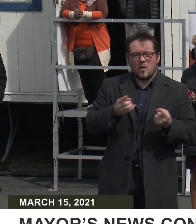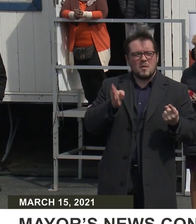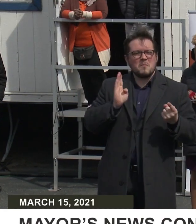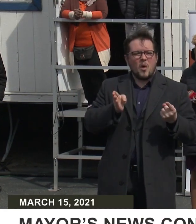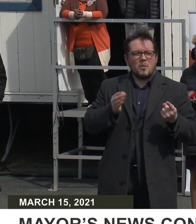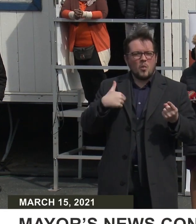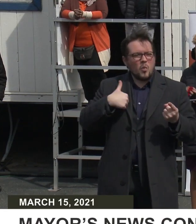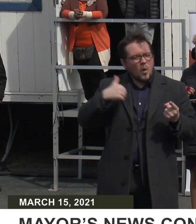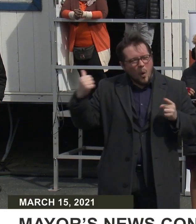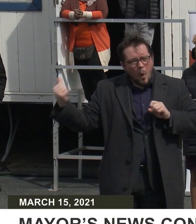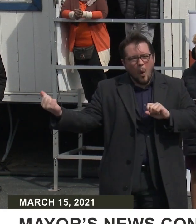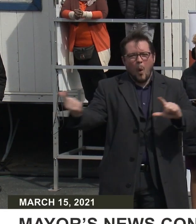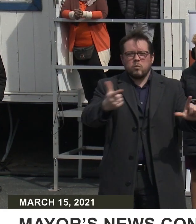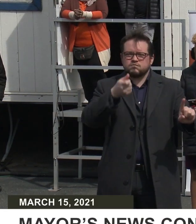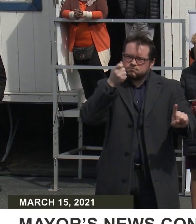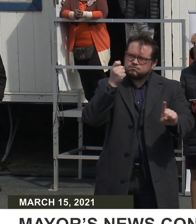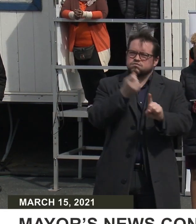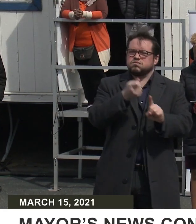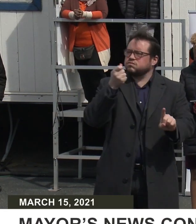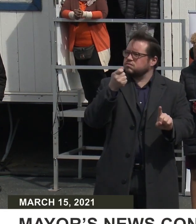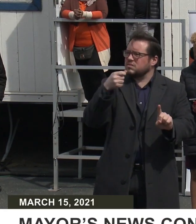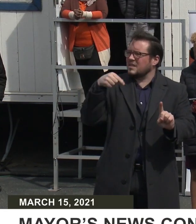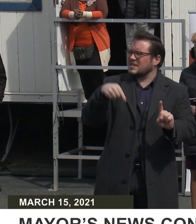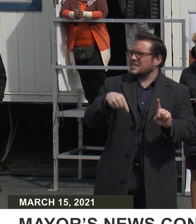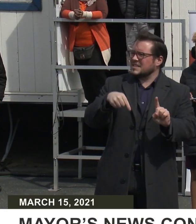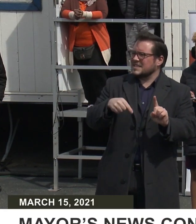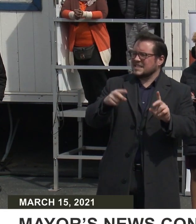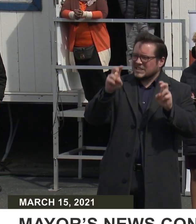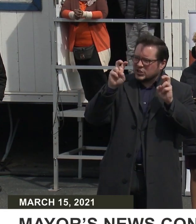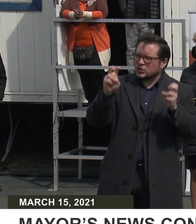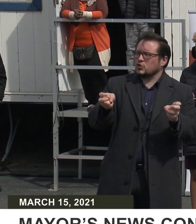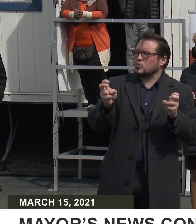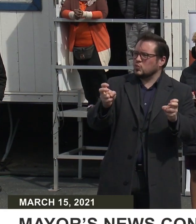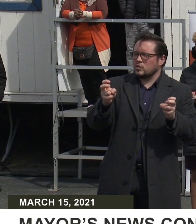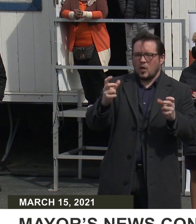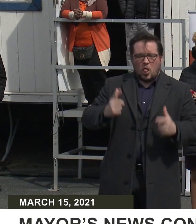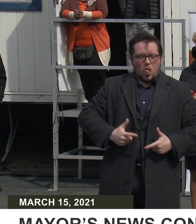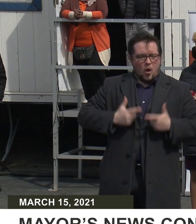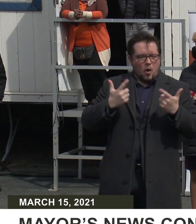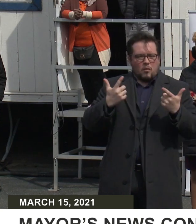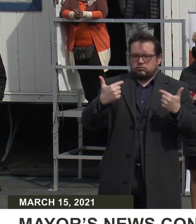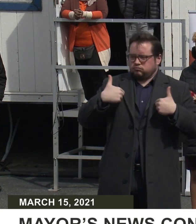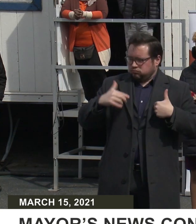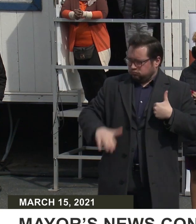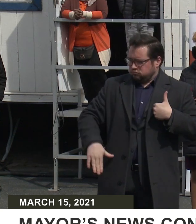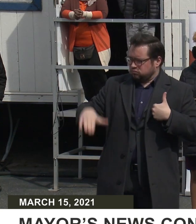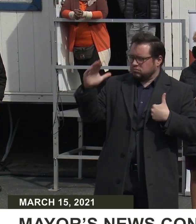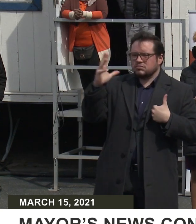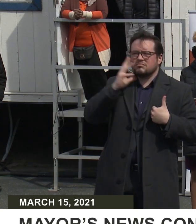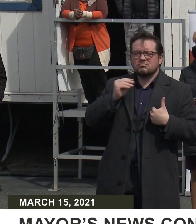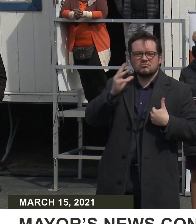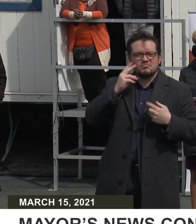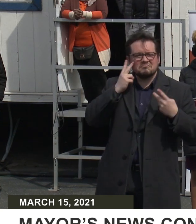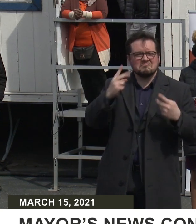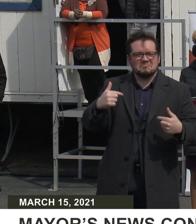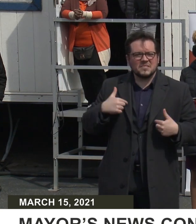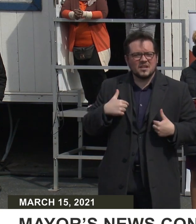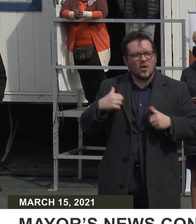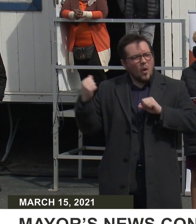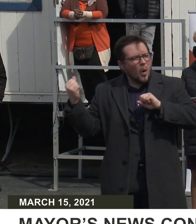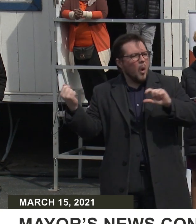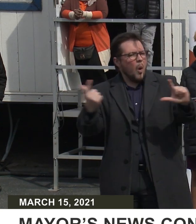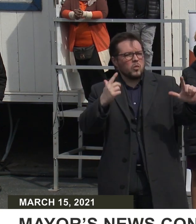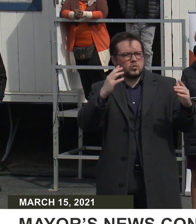impacted by this disease that has been plaguing our city longer than I've been alive. All of us know the feeling of losing